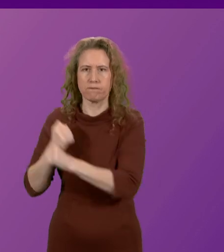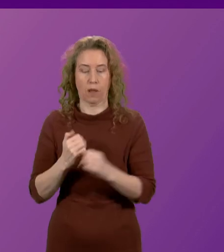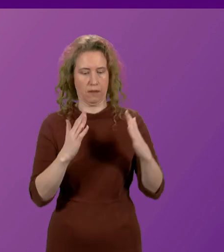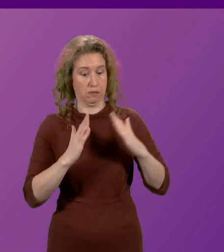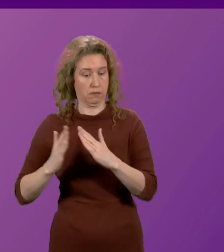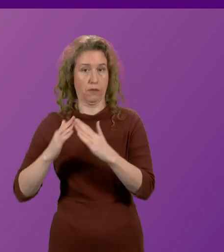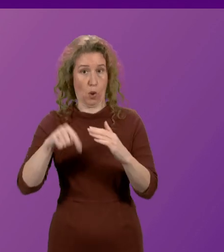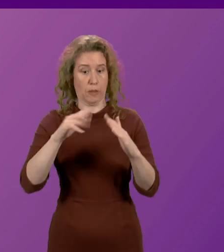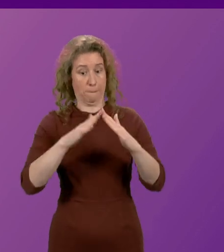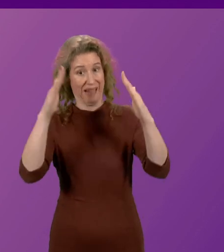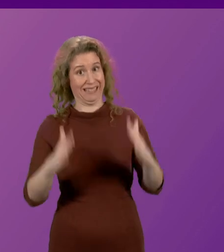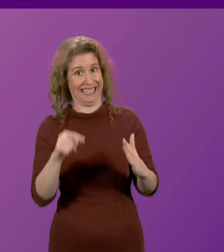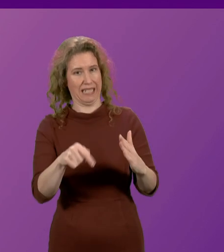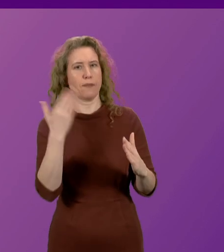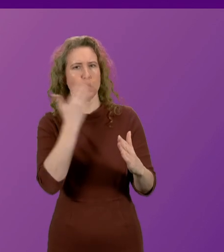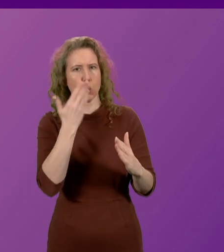estate of Scotland.